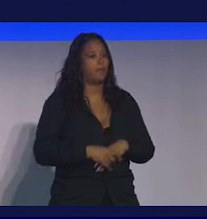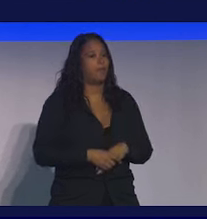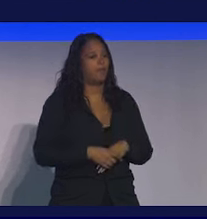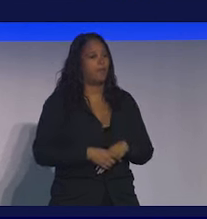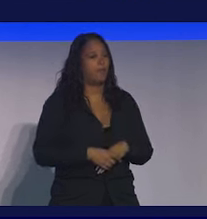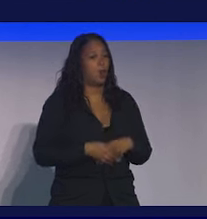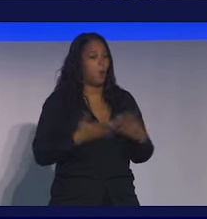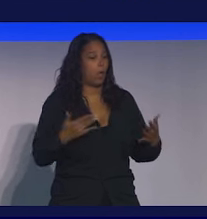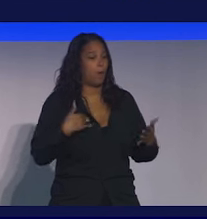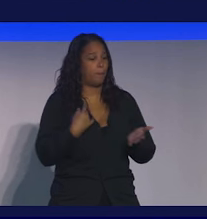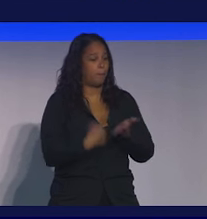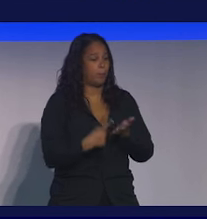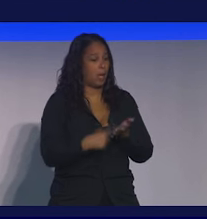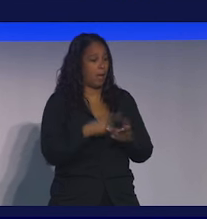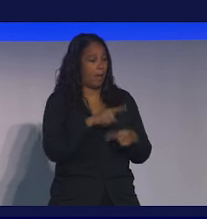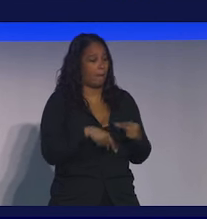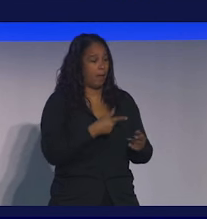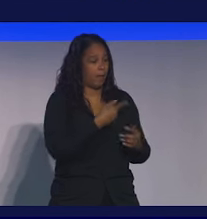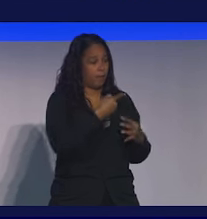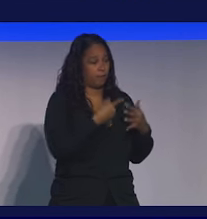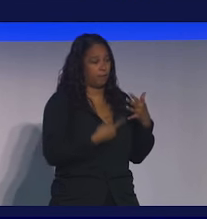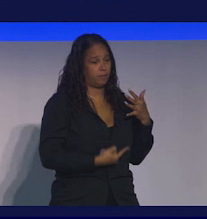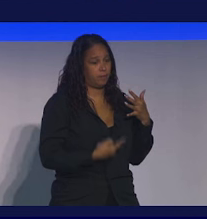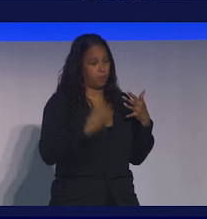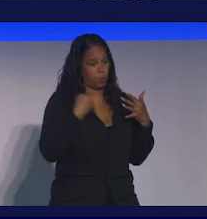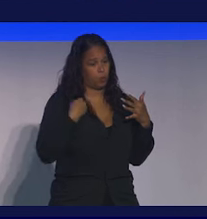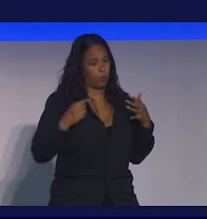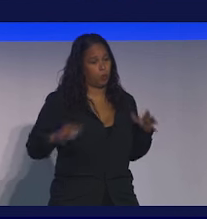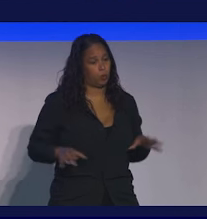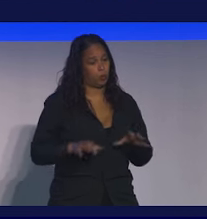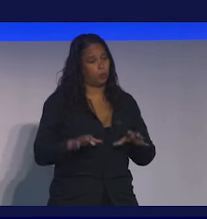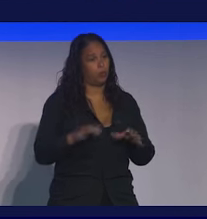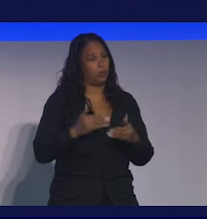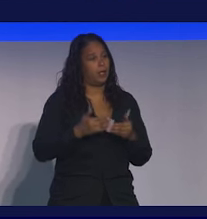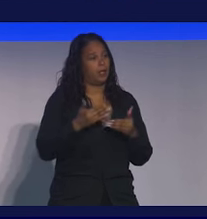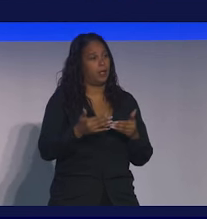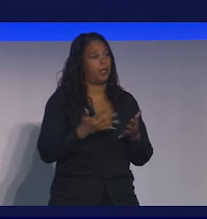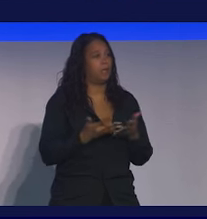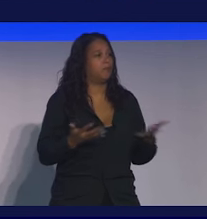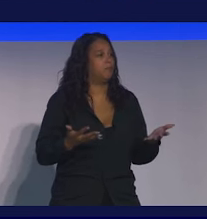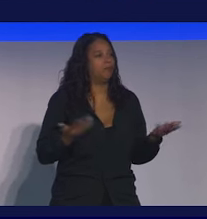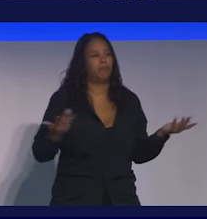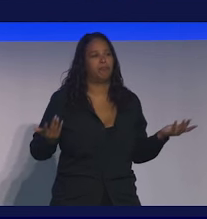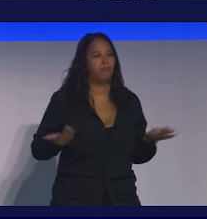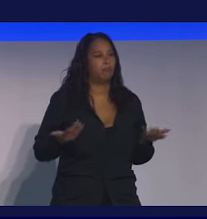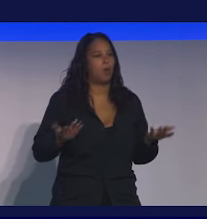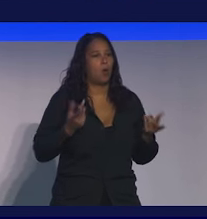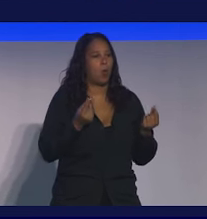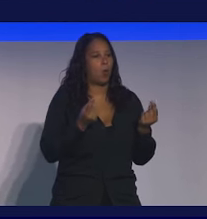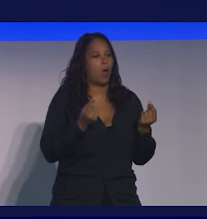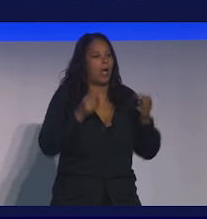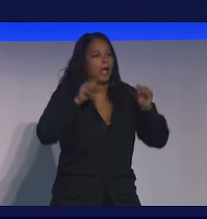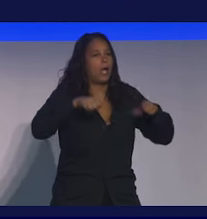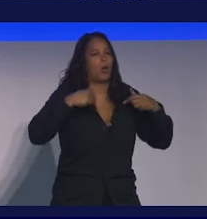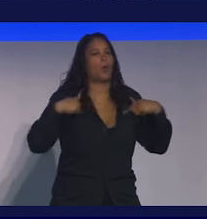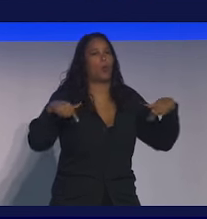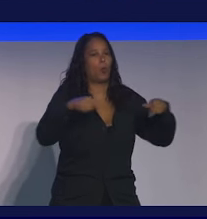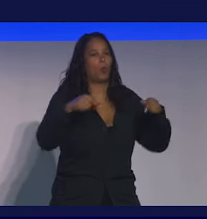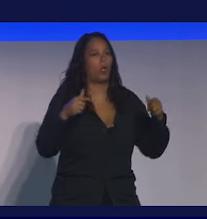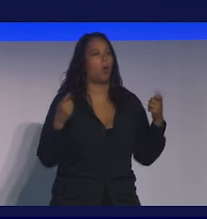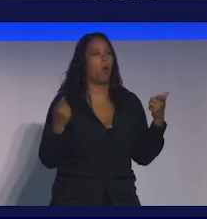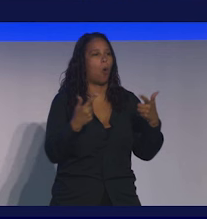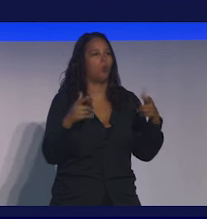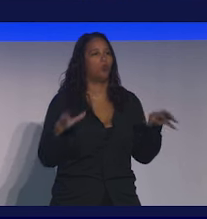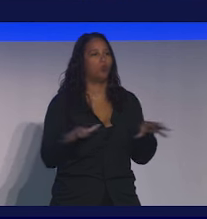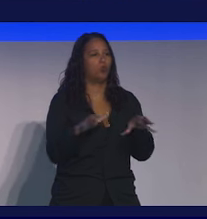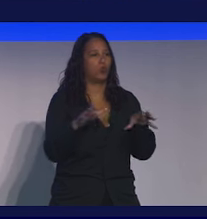And so when I talk about all of these things that we're doing, the next thing that comes to me is well, okay, so what can we all do? What can you all